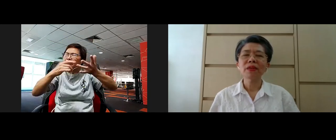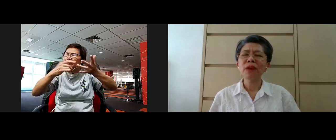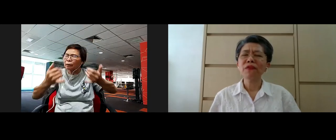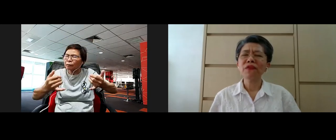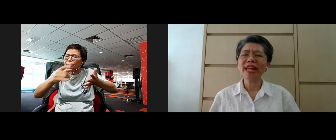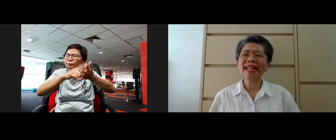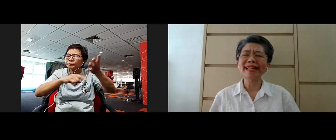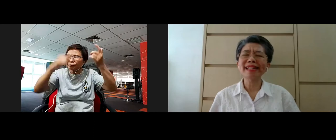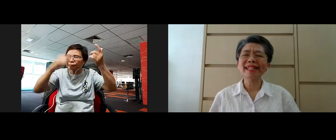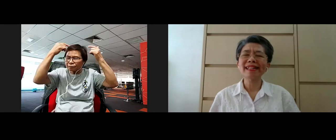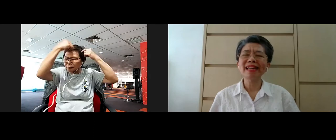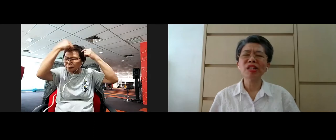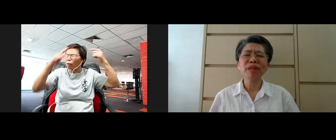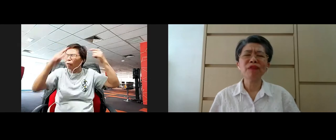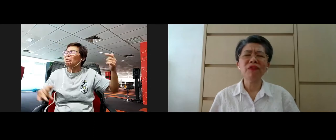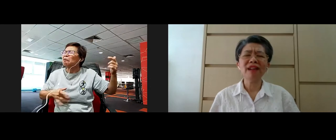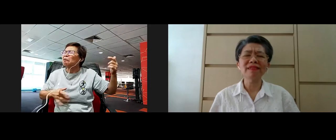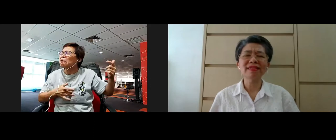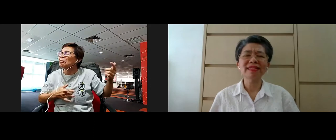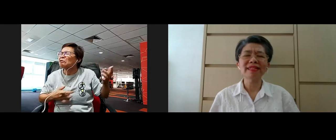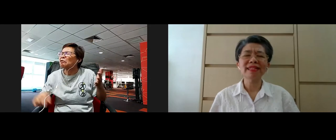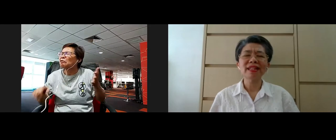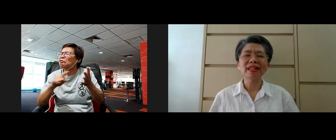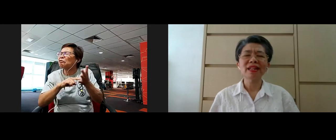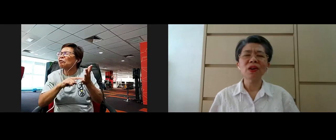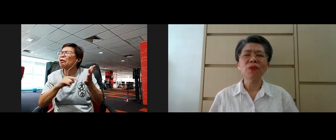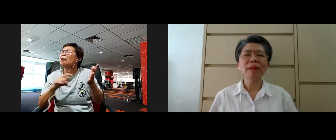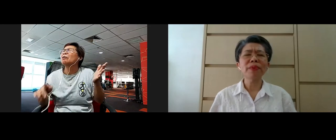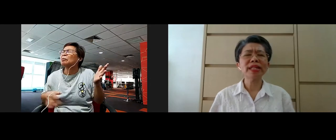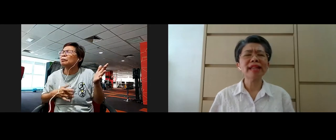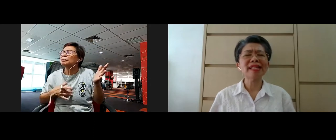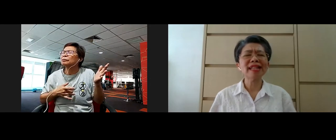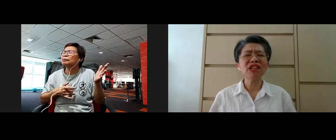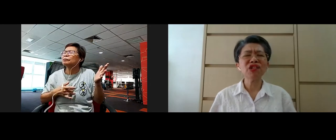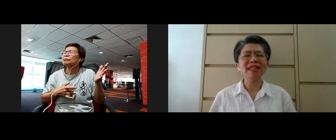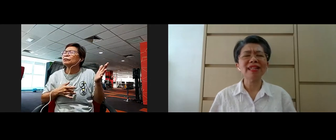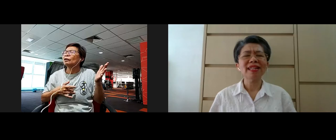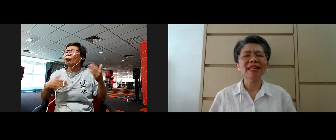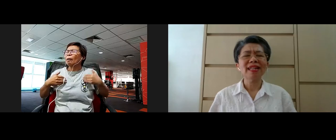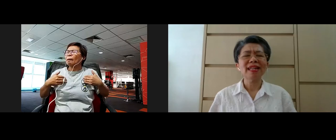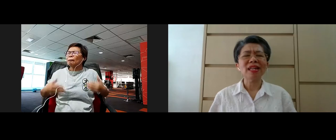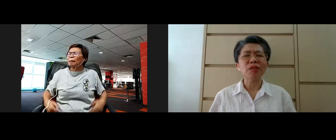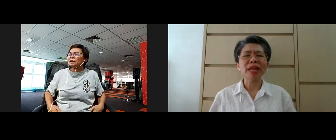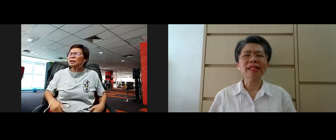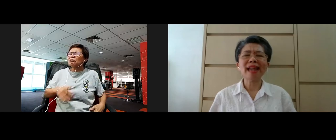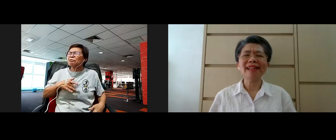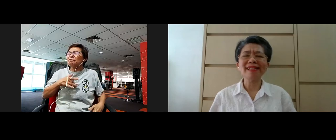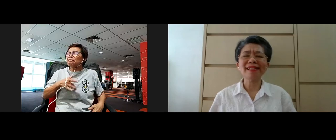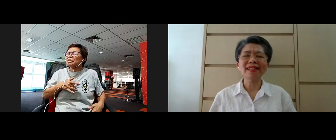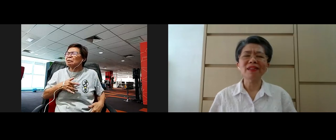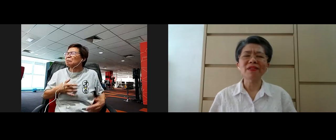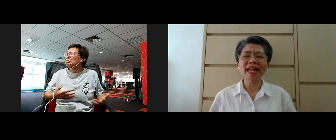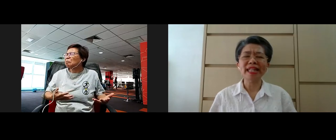What feelings is being felt? Or what body sensation is being